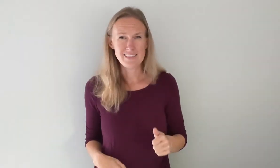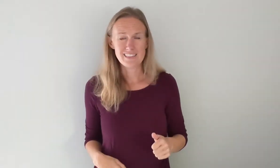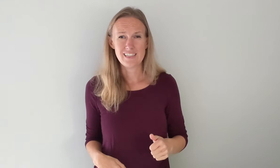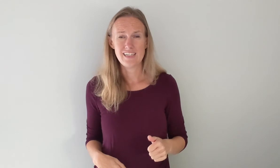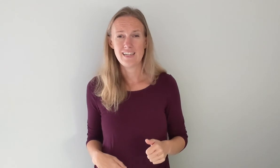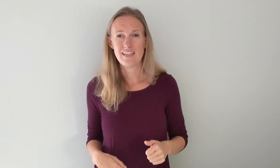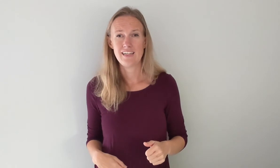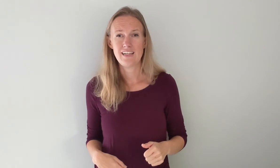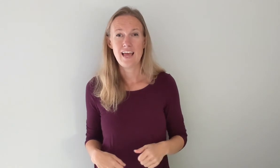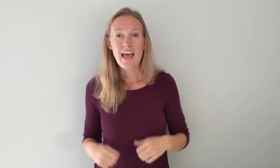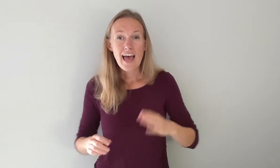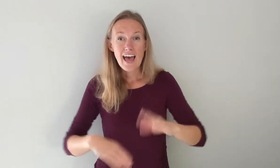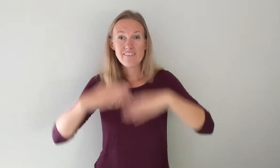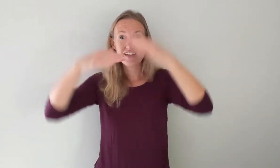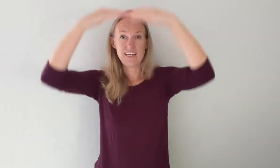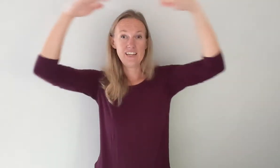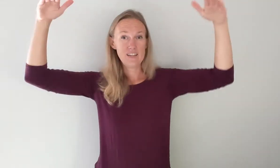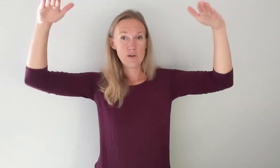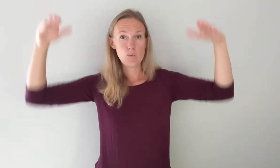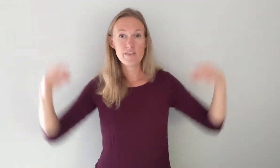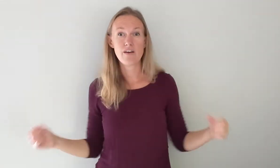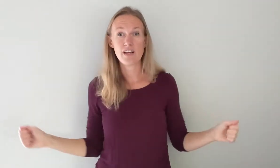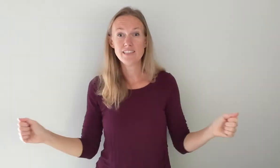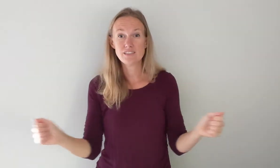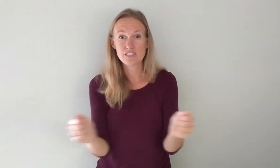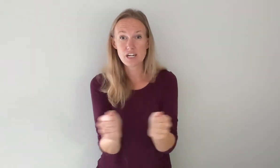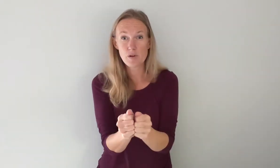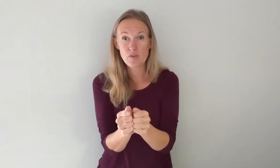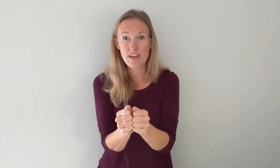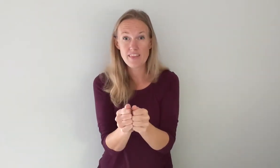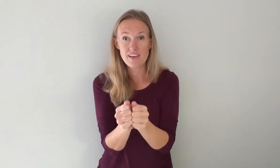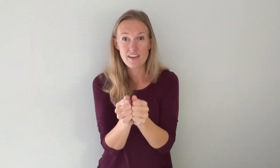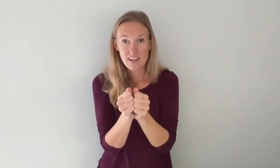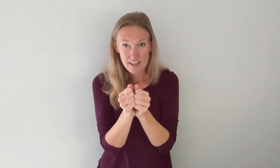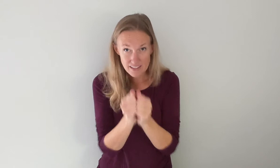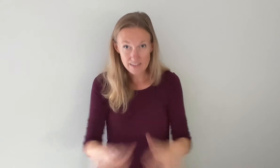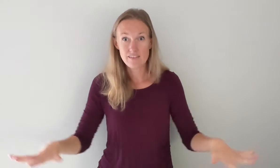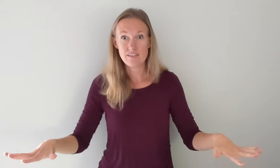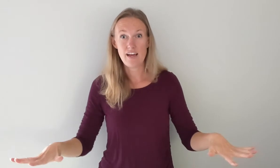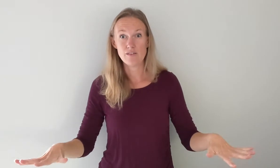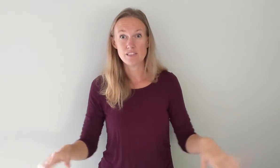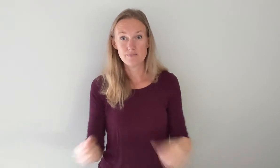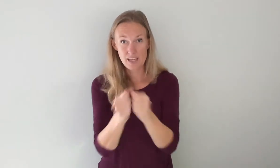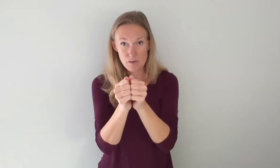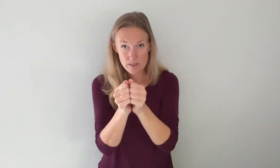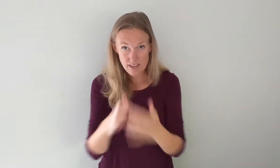heaven without us so you start with with and then out okay without